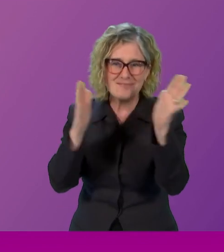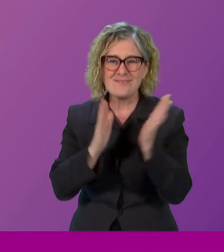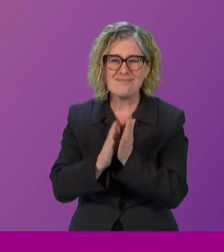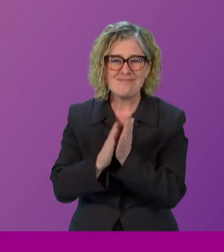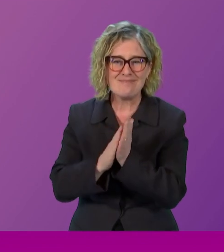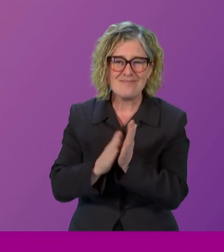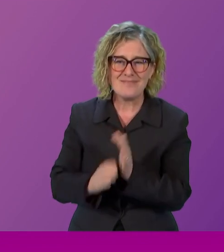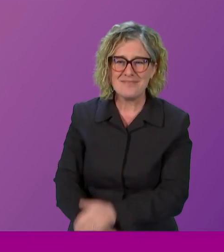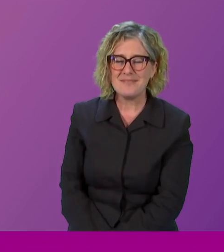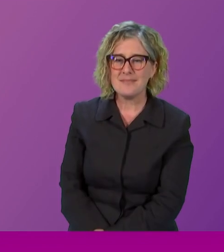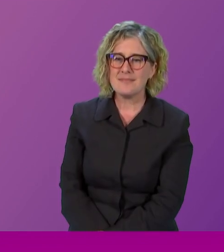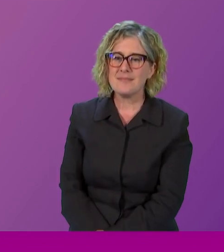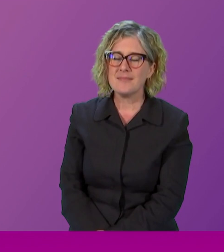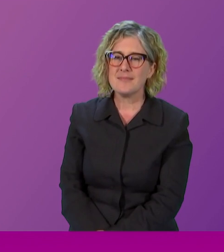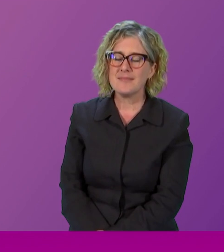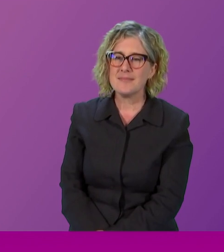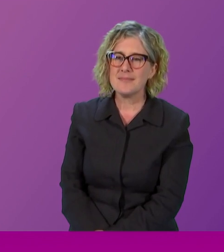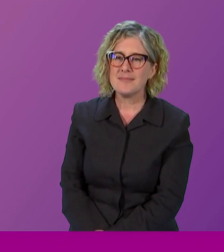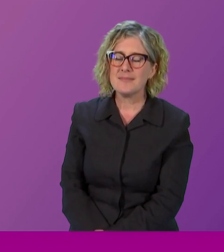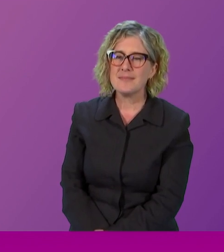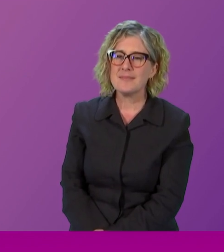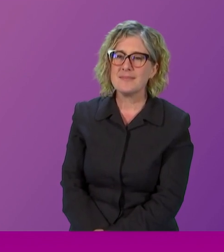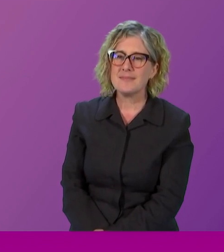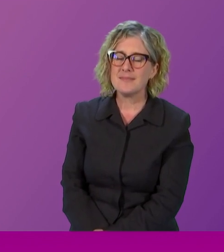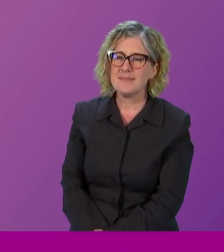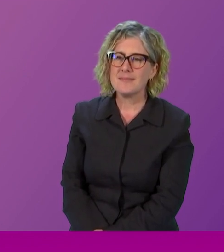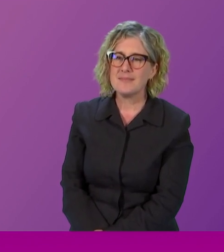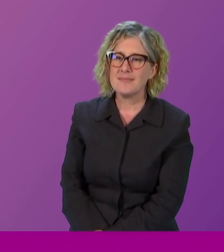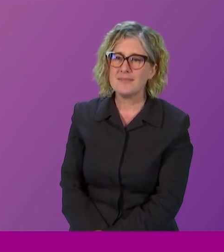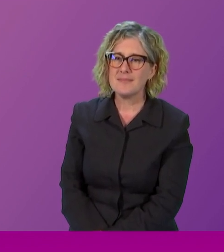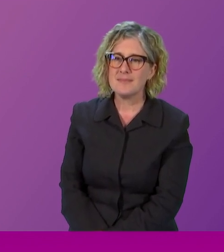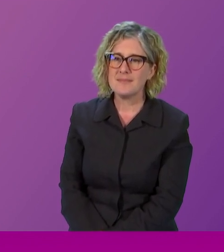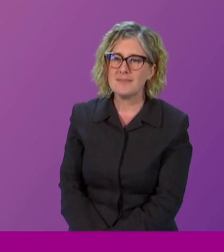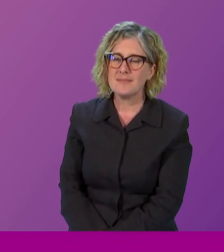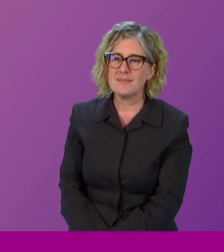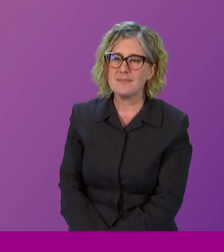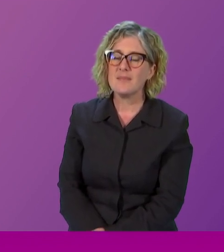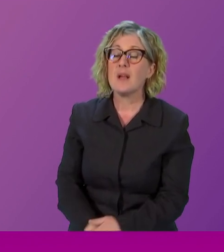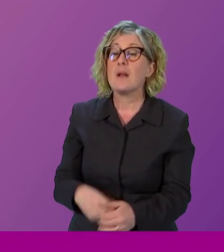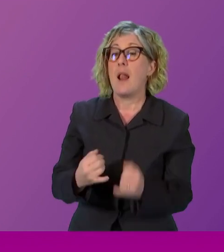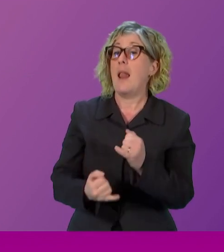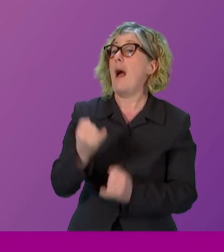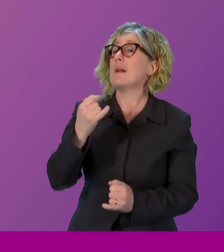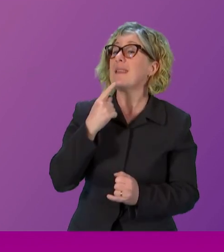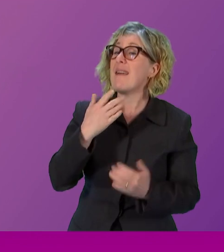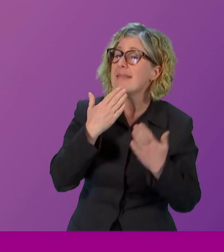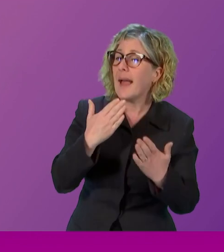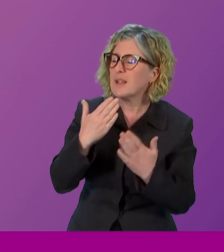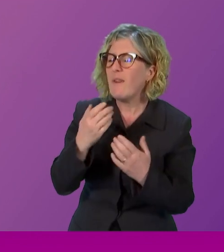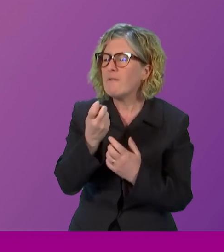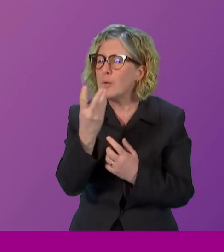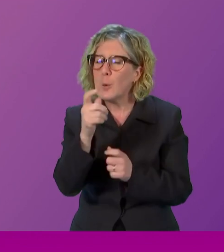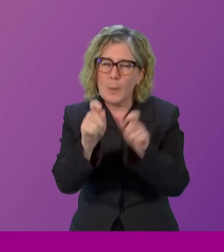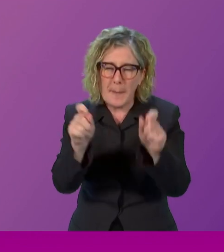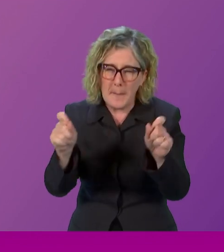I want to say a couple of thanks to the individuals and so. But one of the things I want to say is